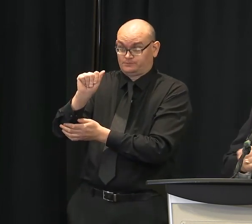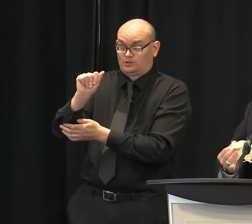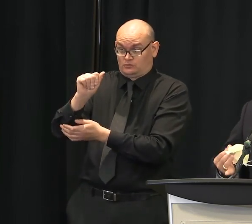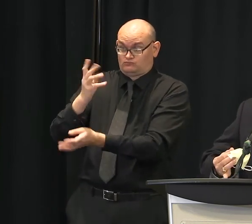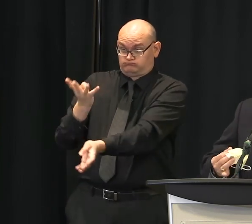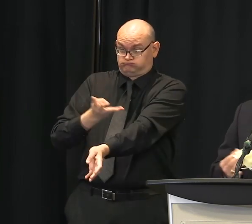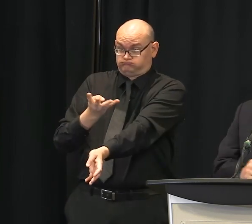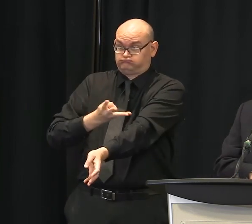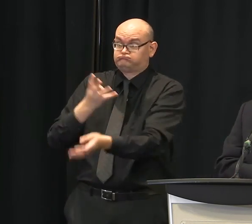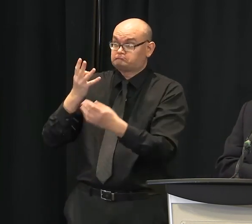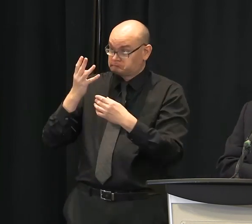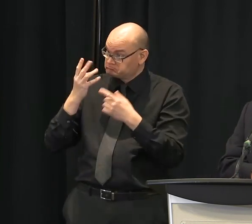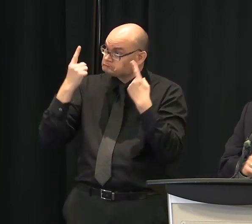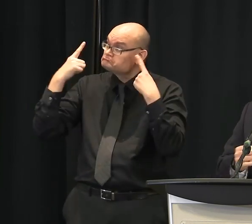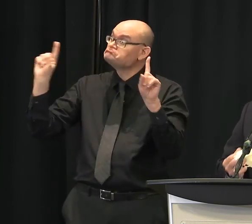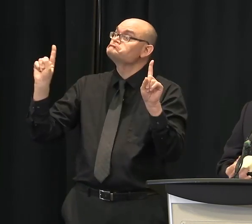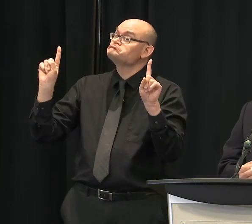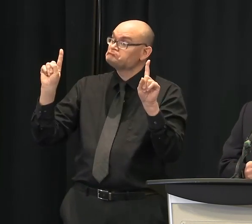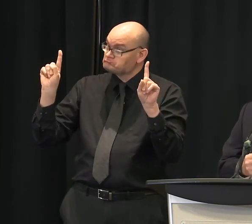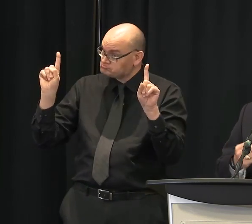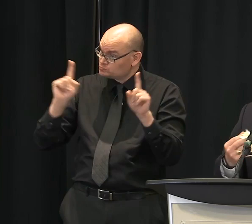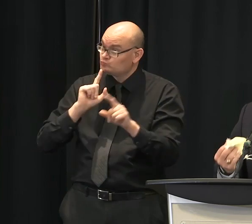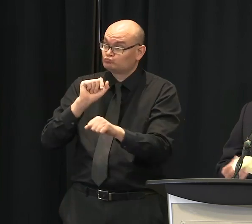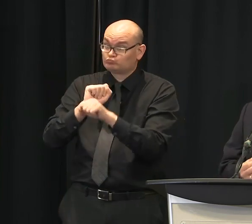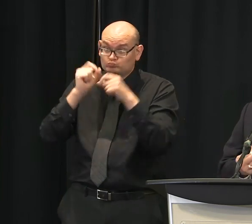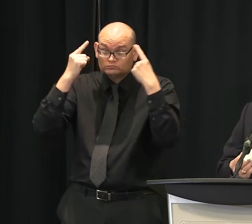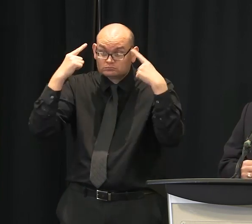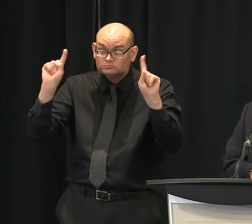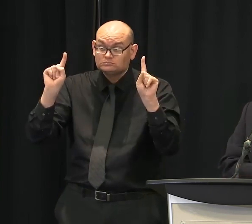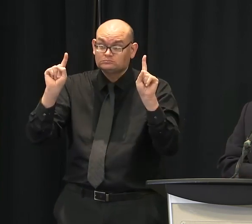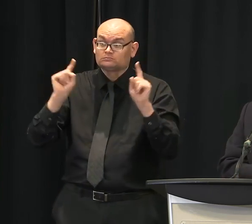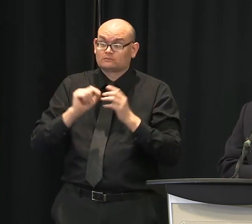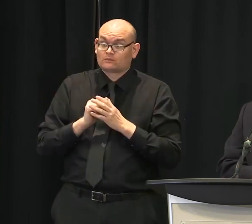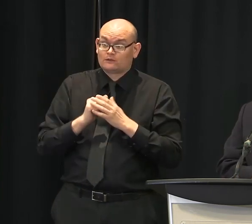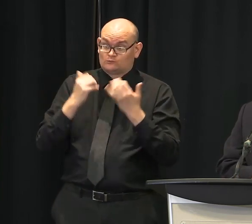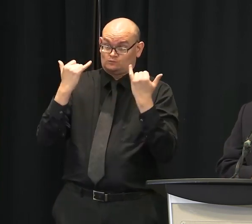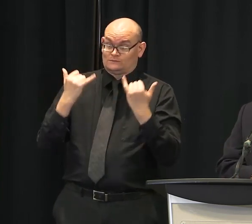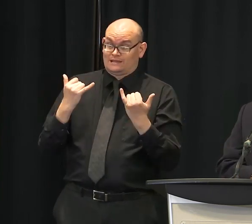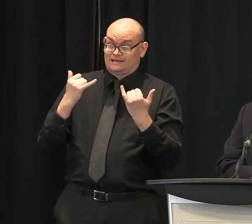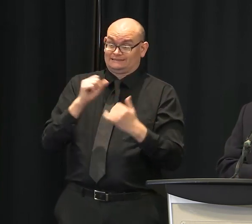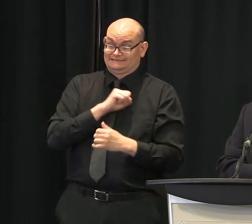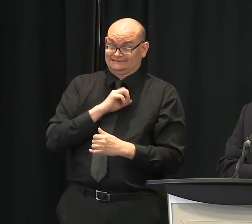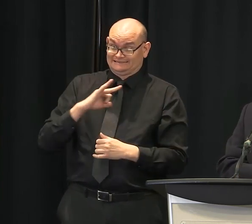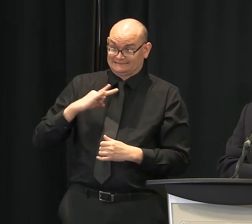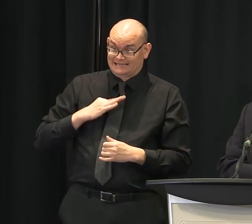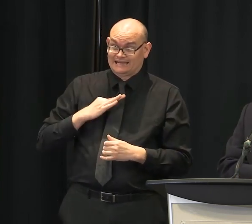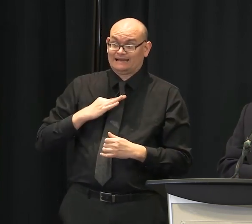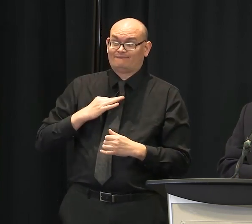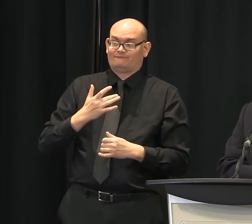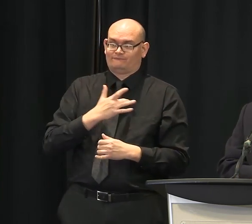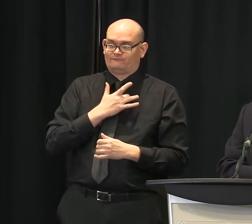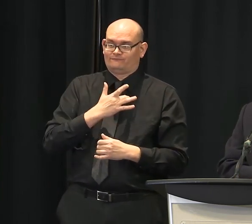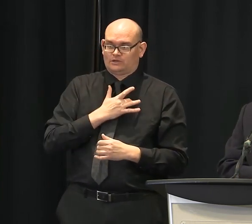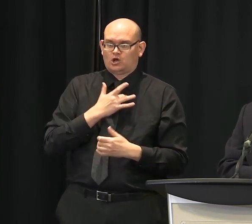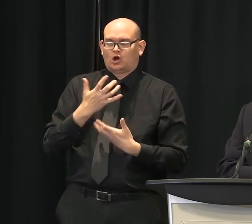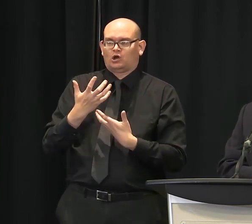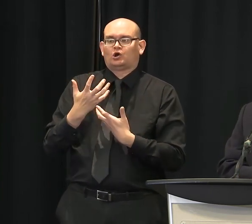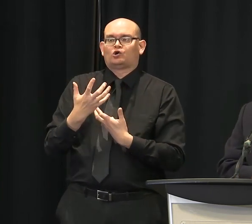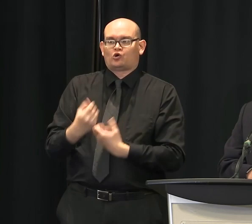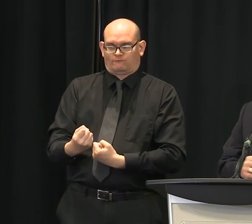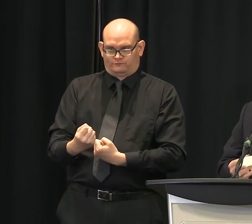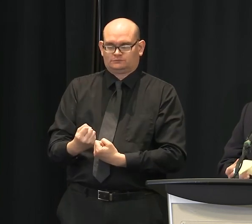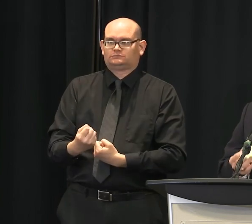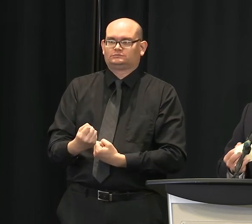you know, this has really become their day in using PPE. We've had a very, very, very low exposure rate with our